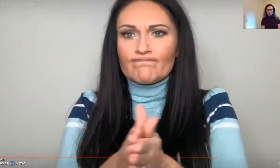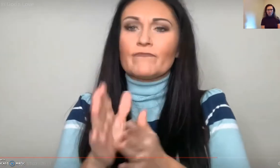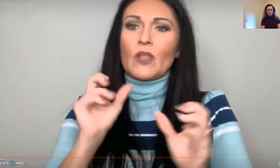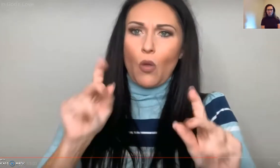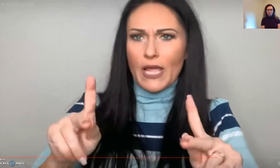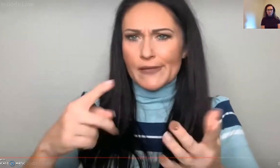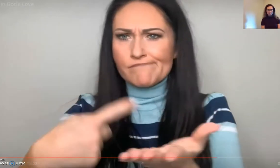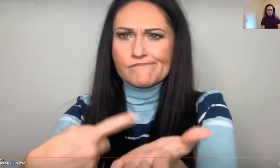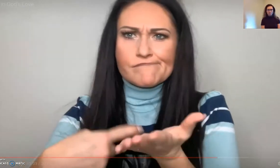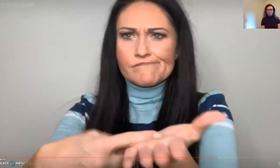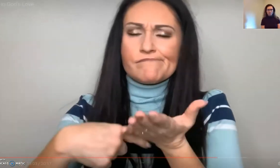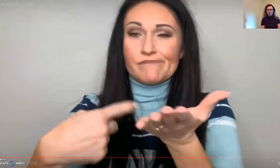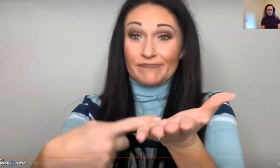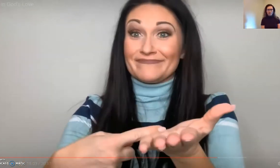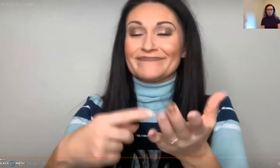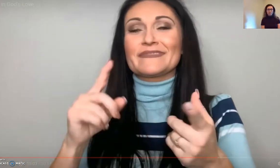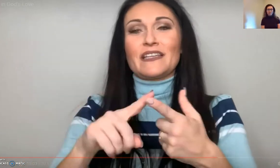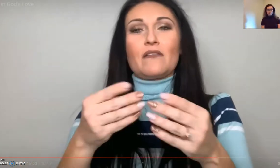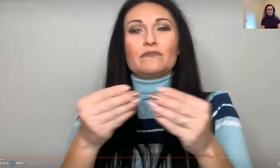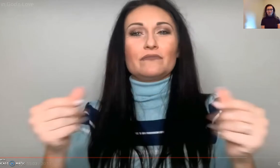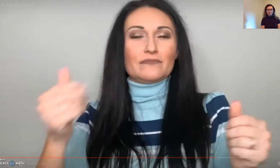he'll give it to you. And then you can discuss.